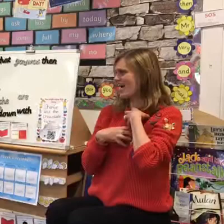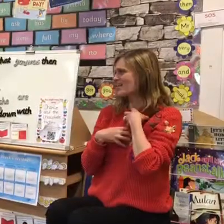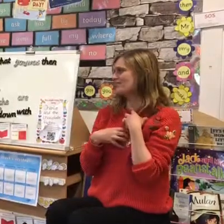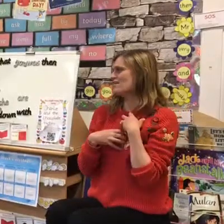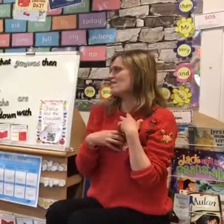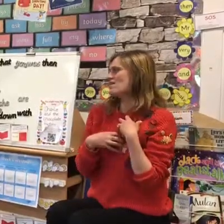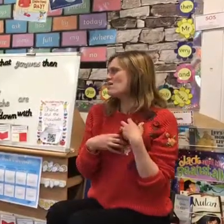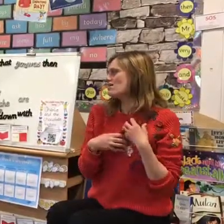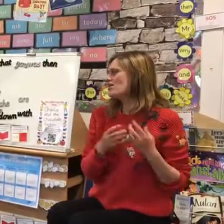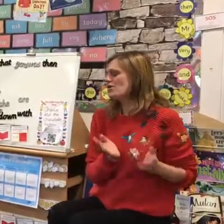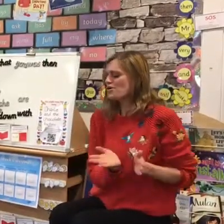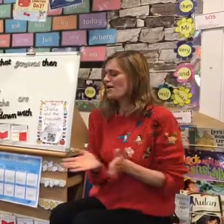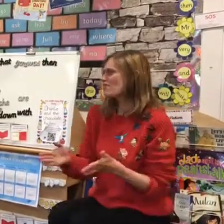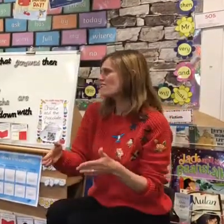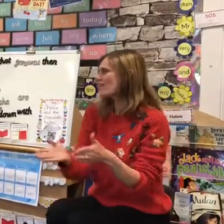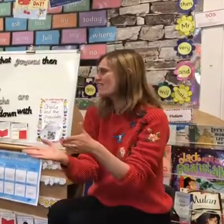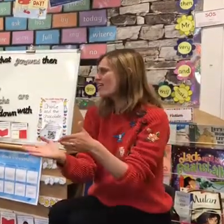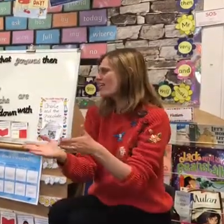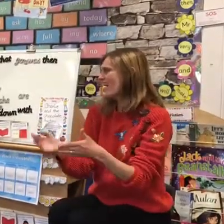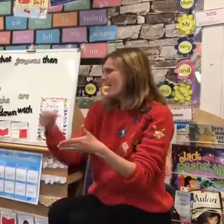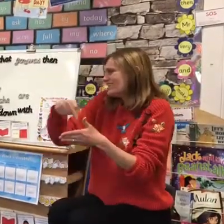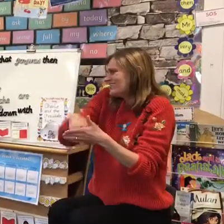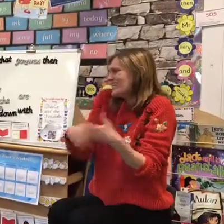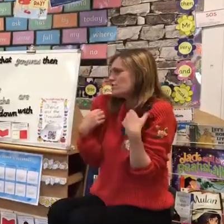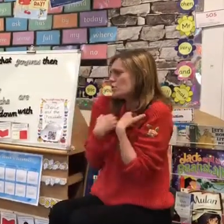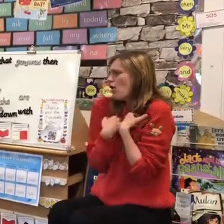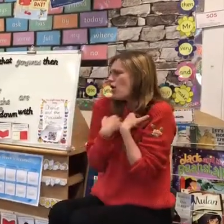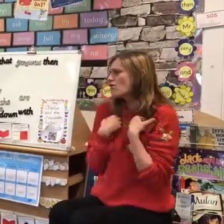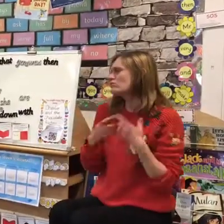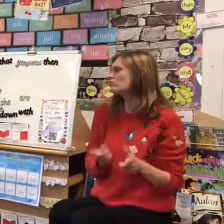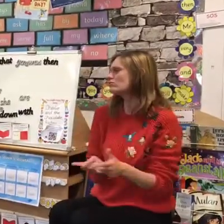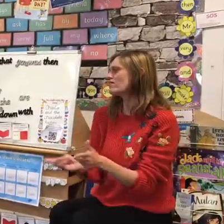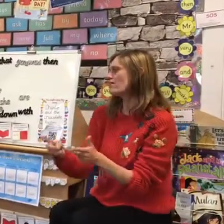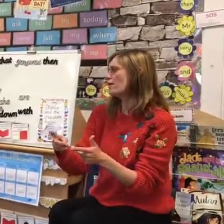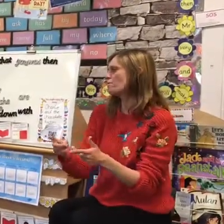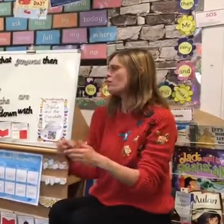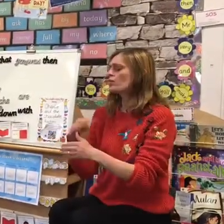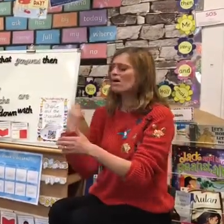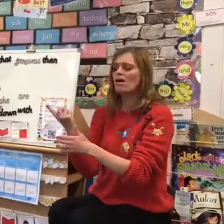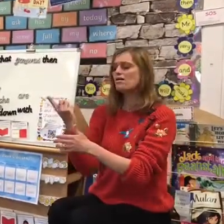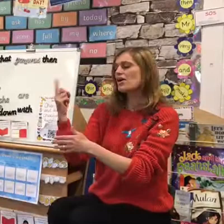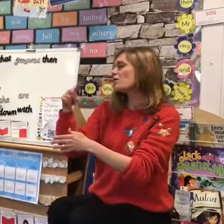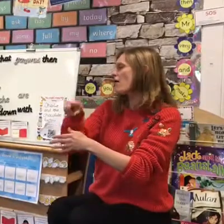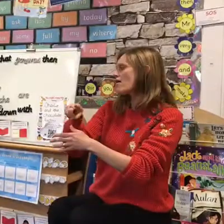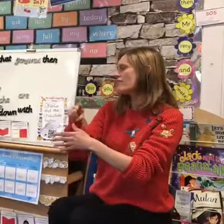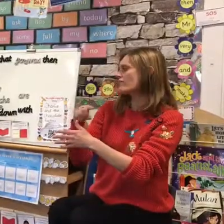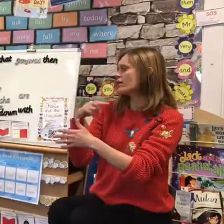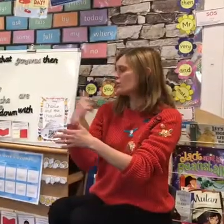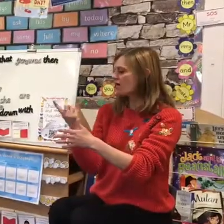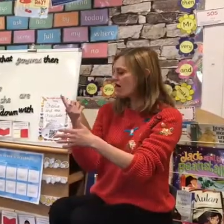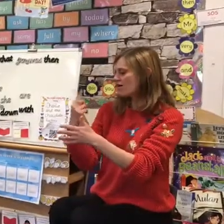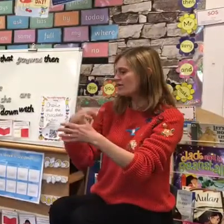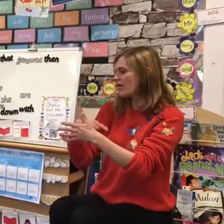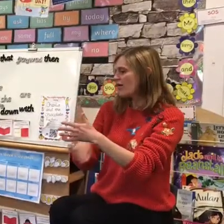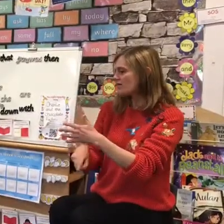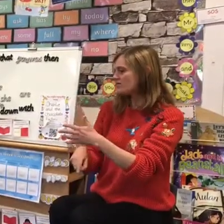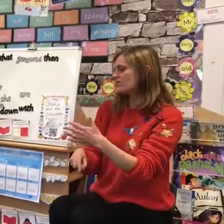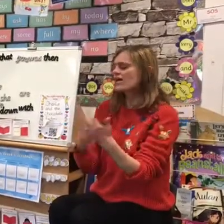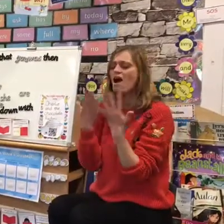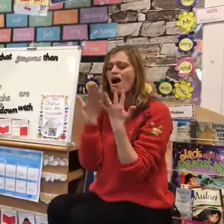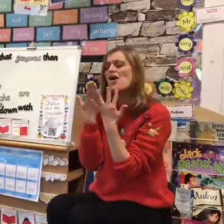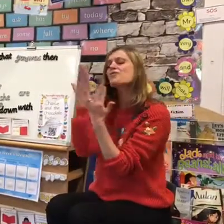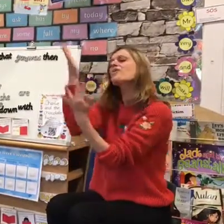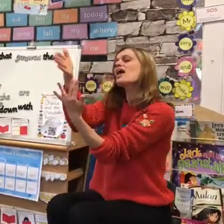scared. Uh-oh, a river, a deep cold river. We can't go over it. We can't go